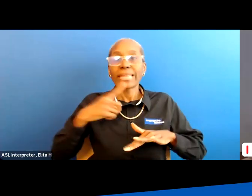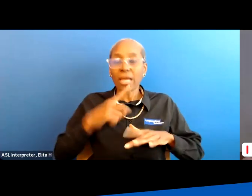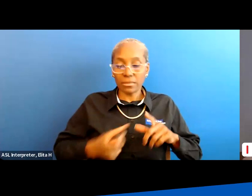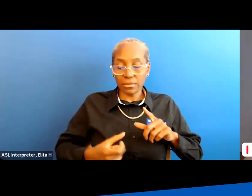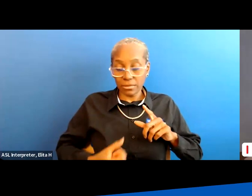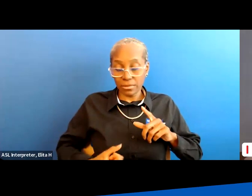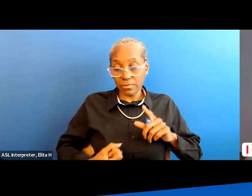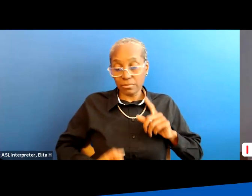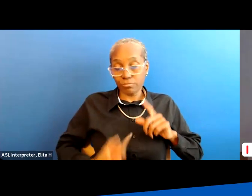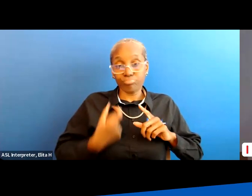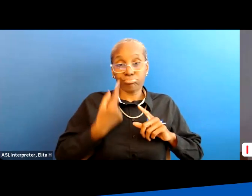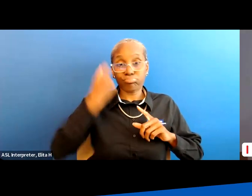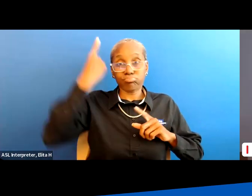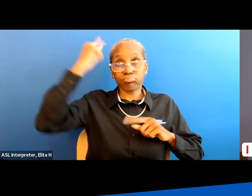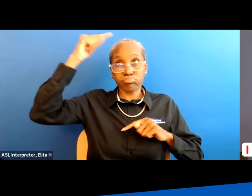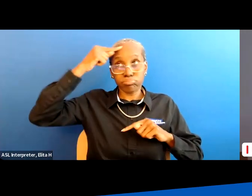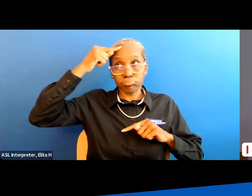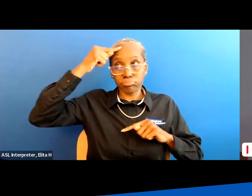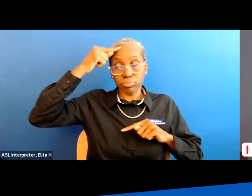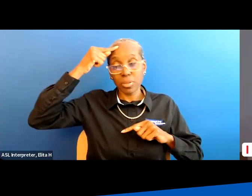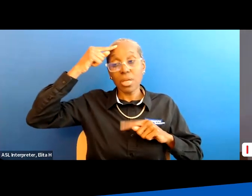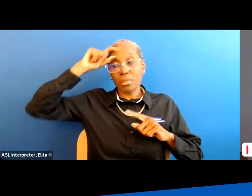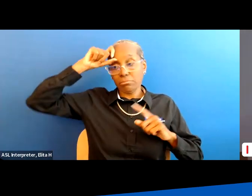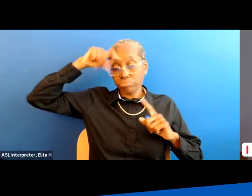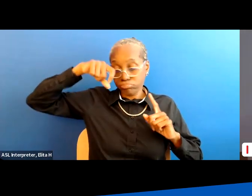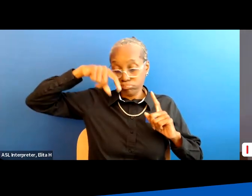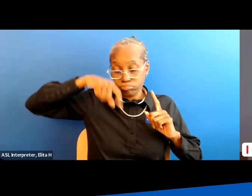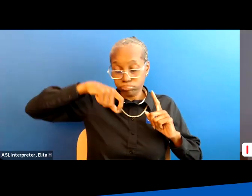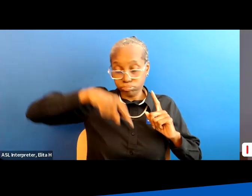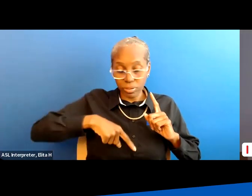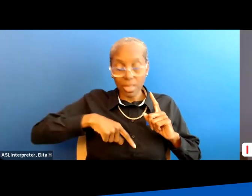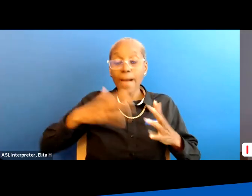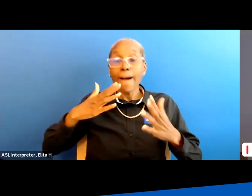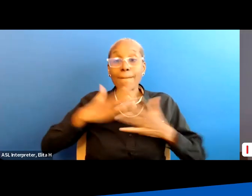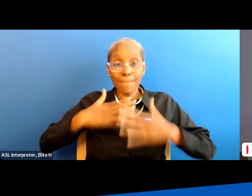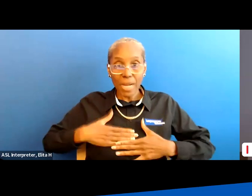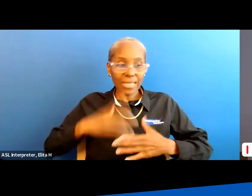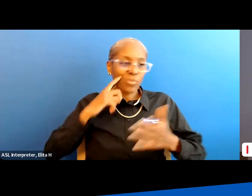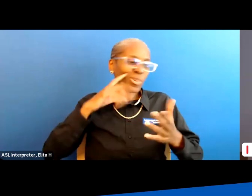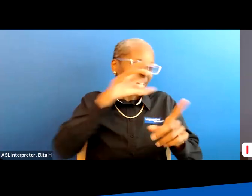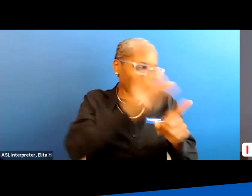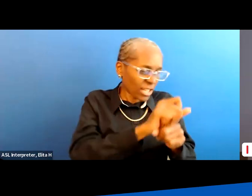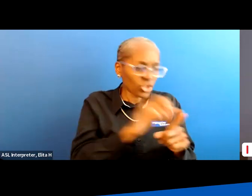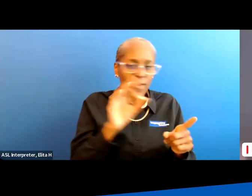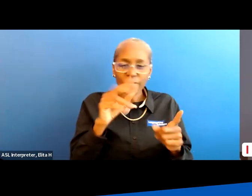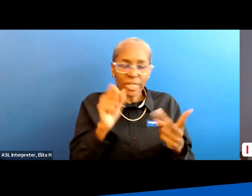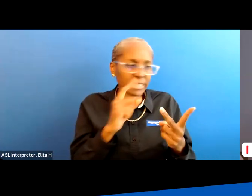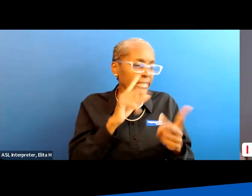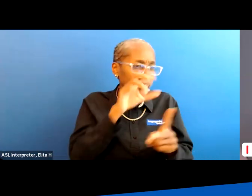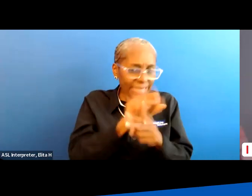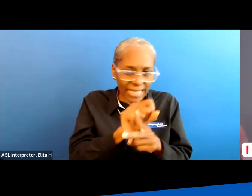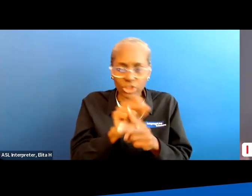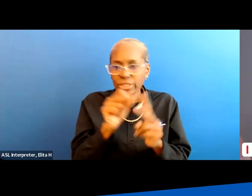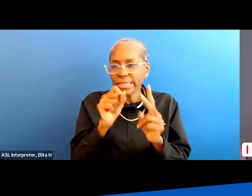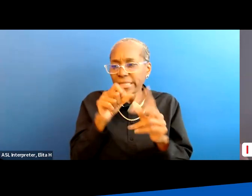messages to the body the body will sense an invader a bacteria a virus a fungus um it